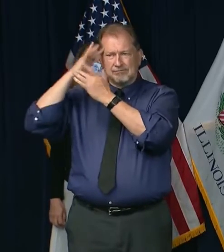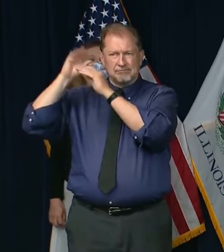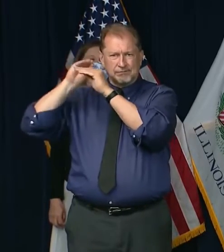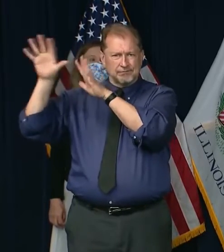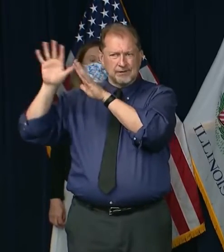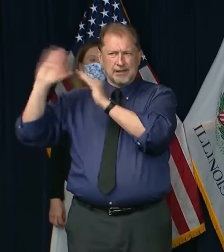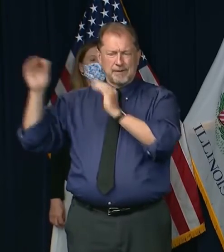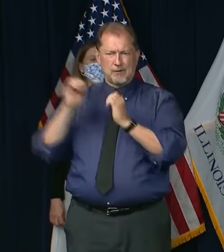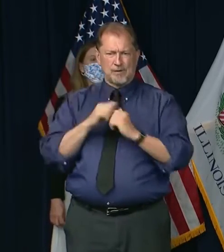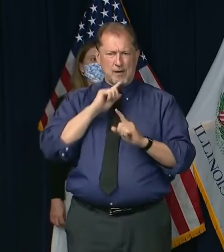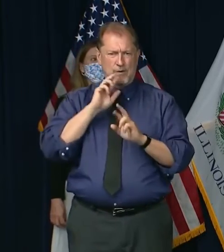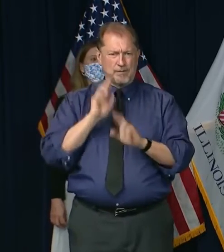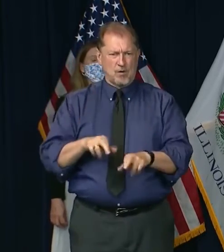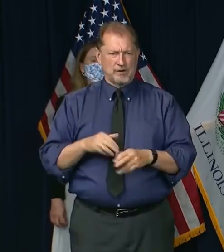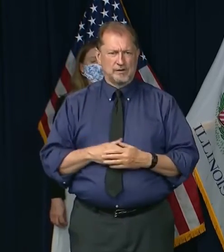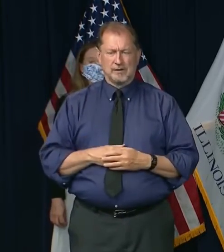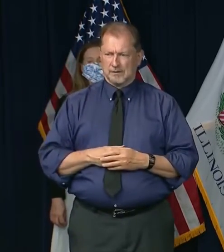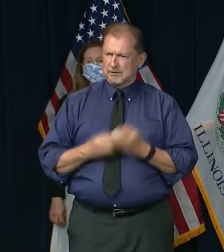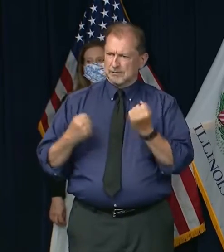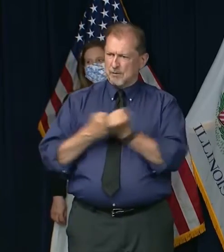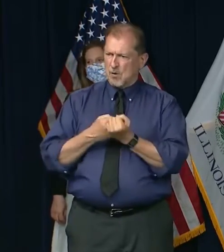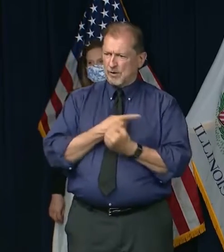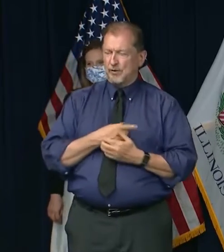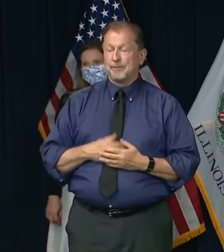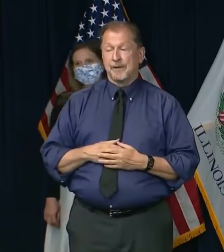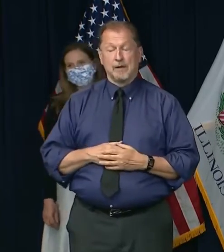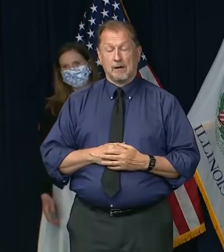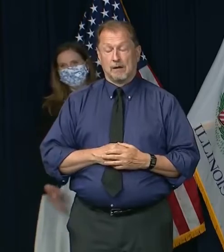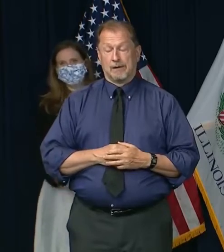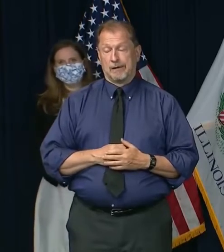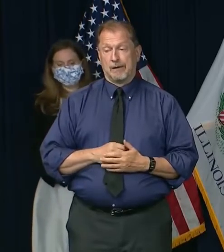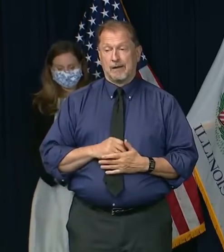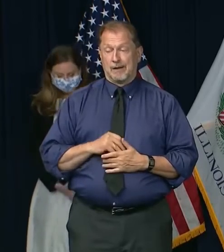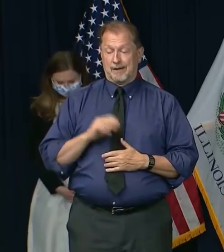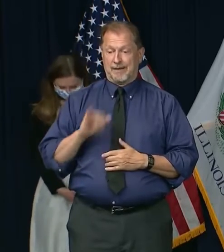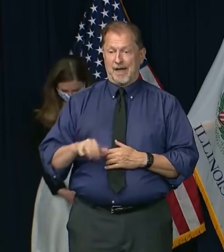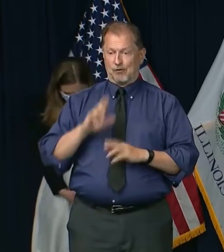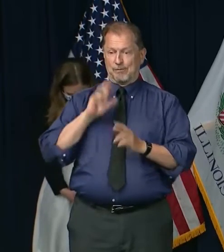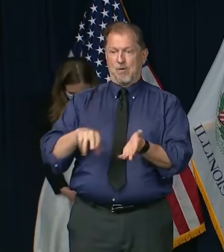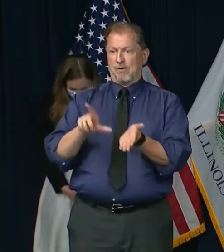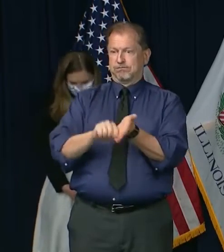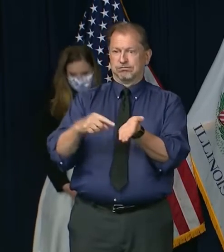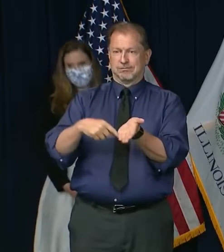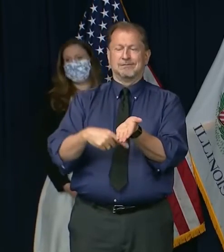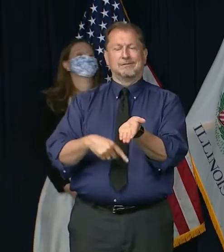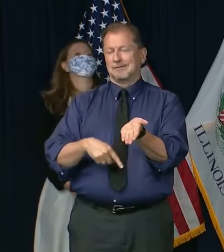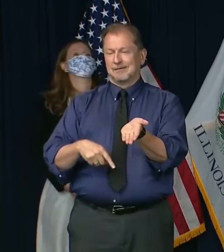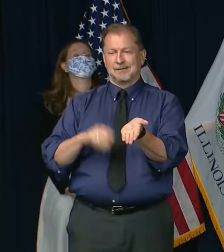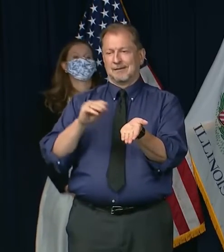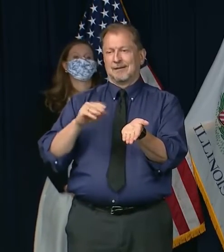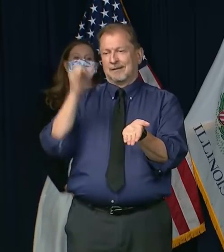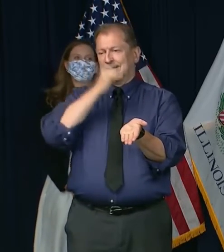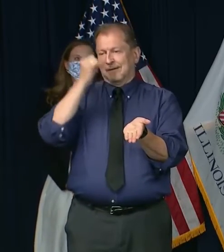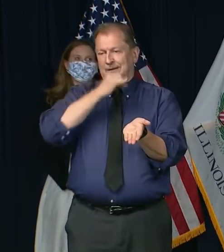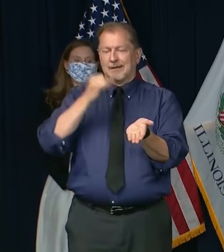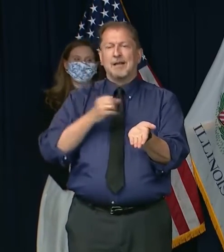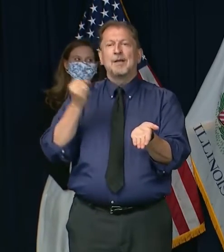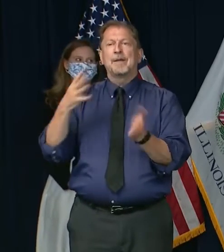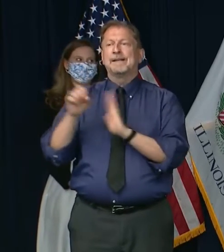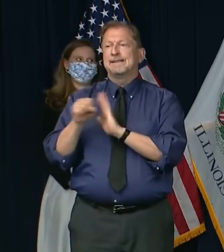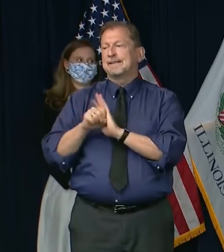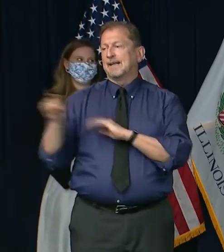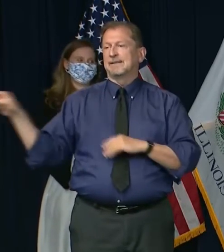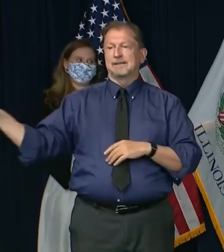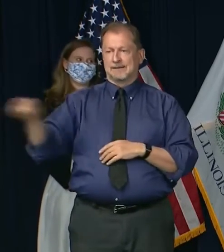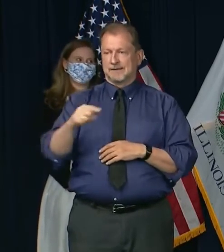Well, I don't think it needed vindication, honestly. I think every state, you know, you've heard so many states talk about